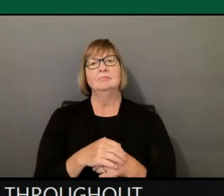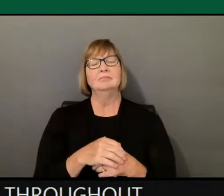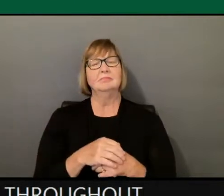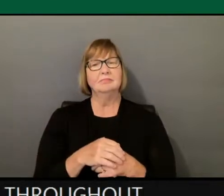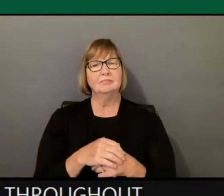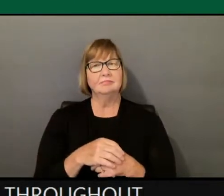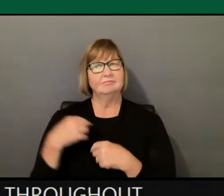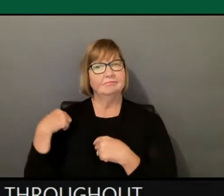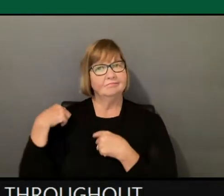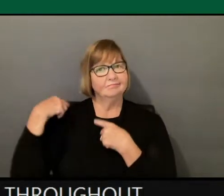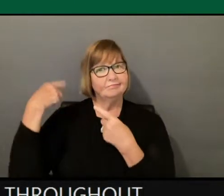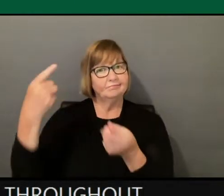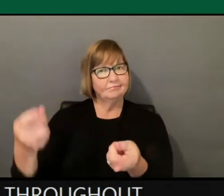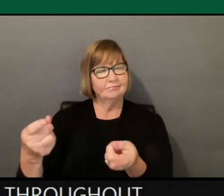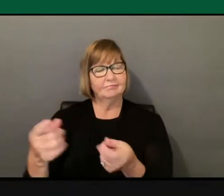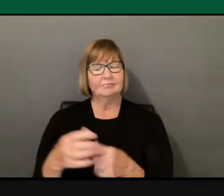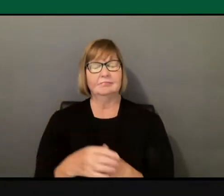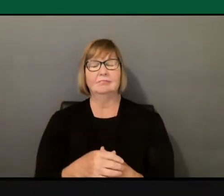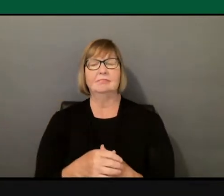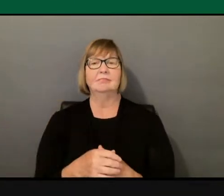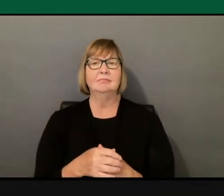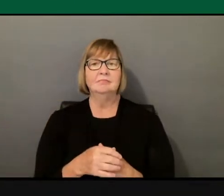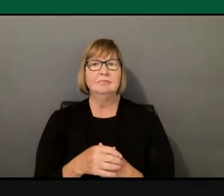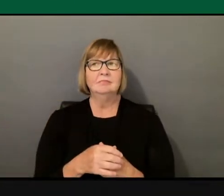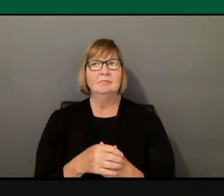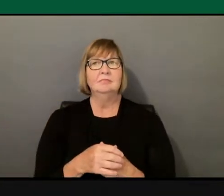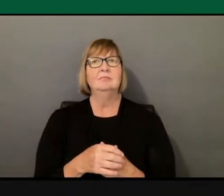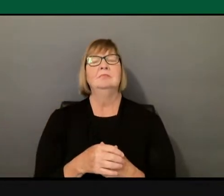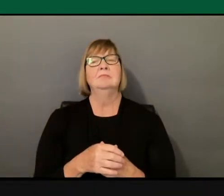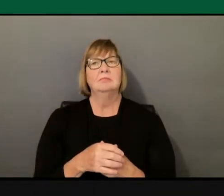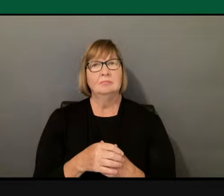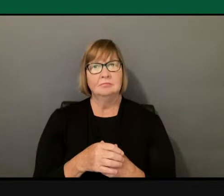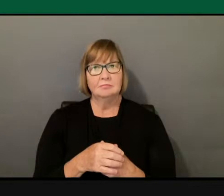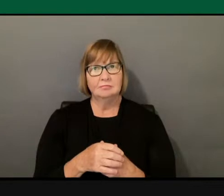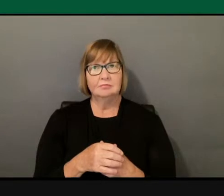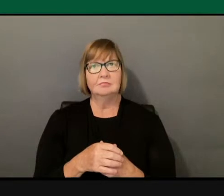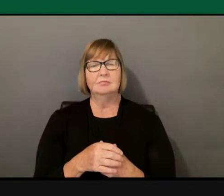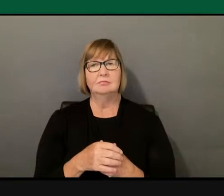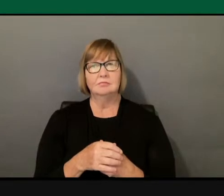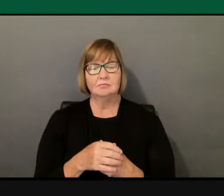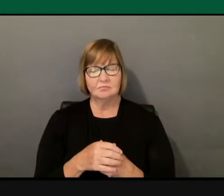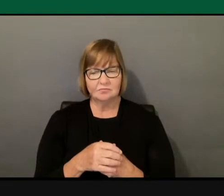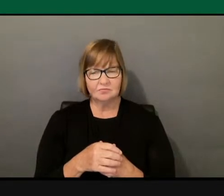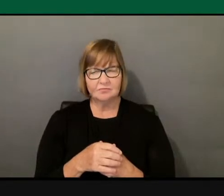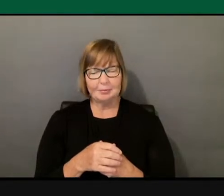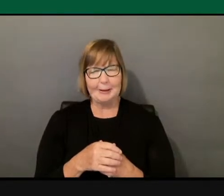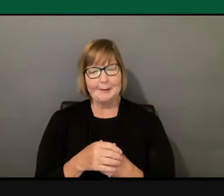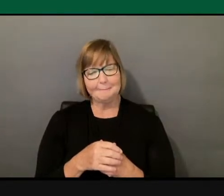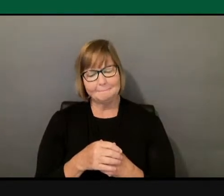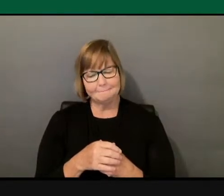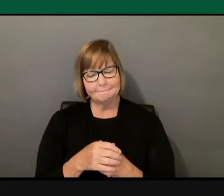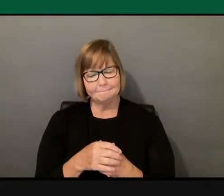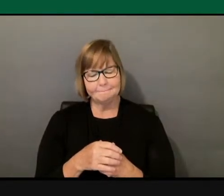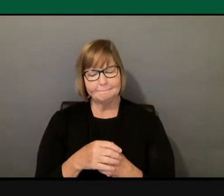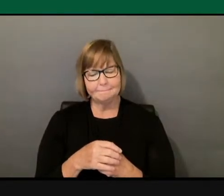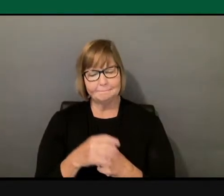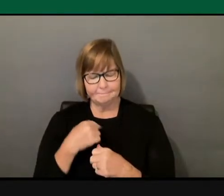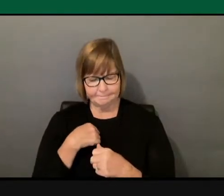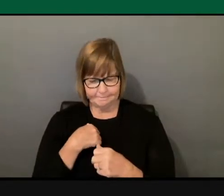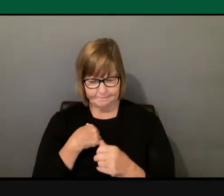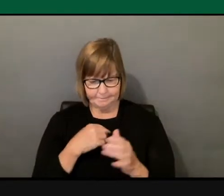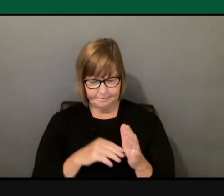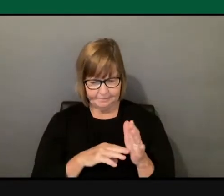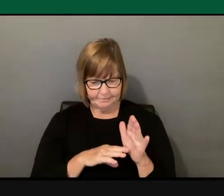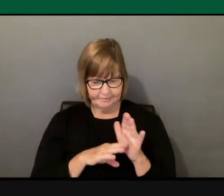And so, one of the things that I've developed was this way of welcoming